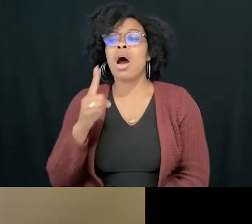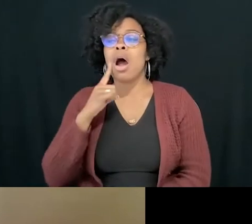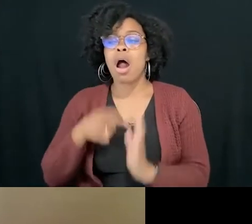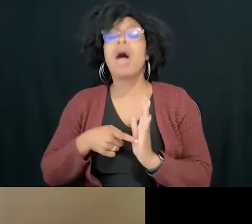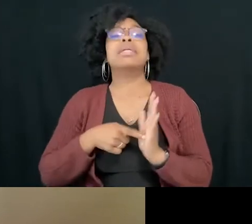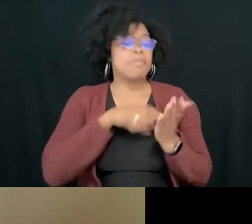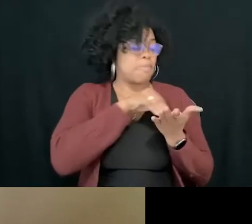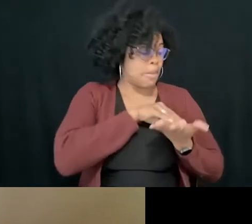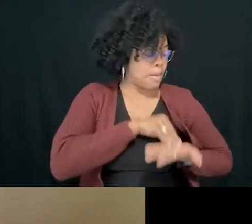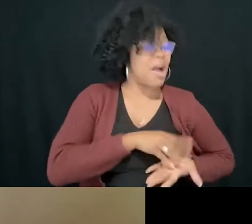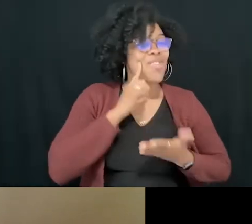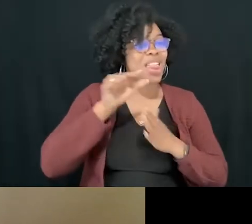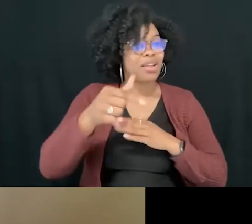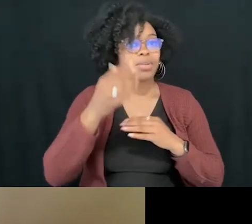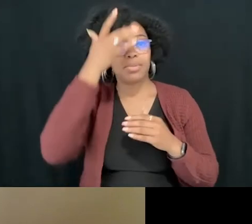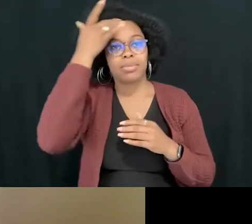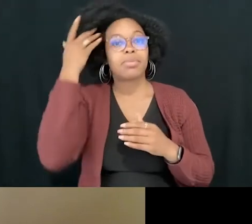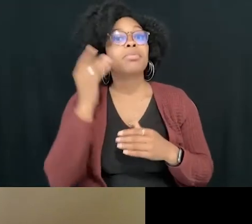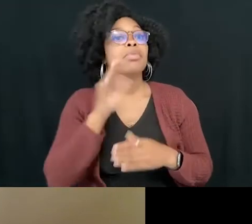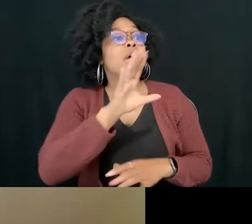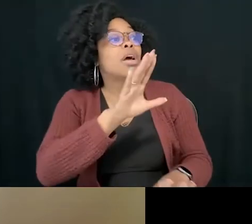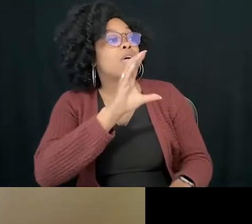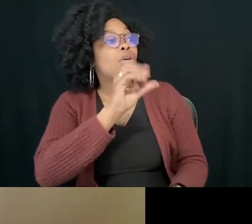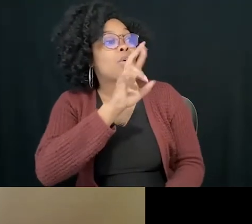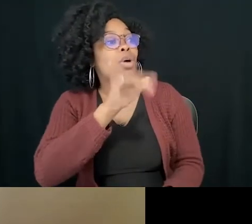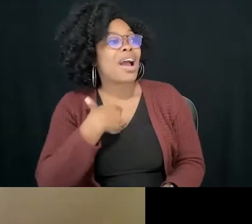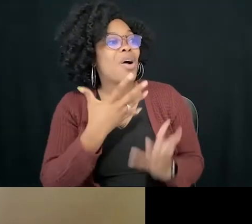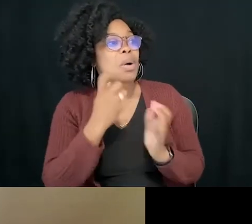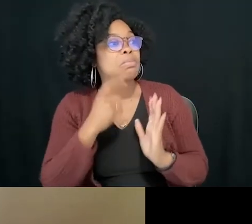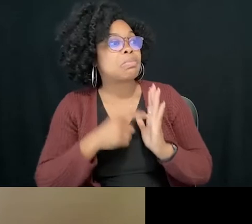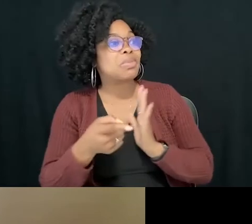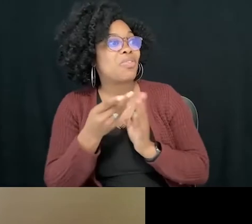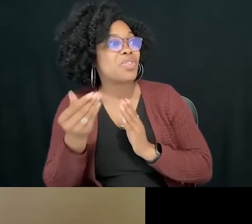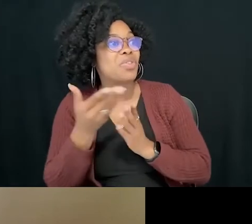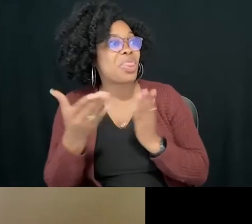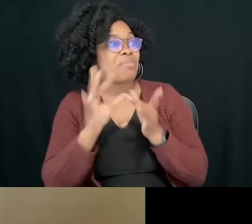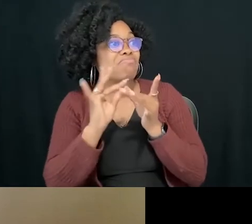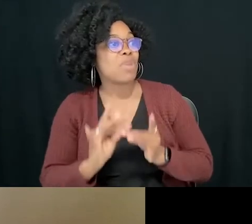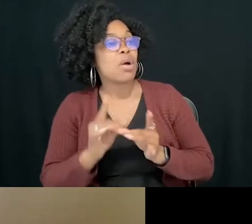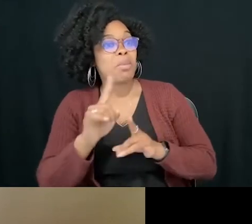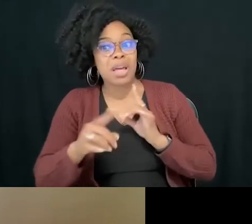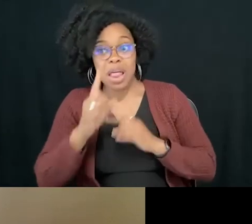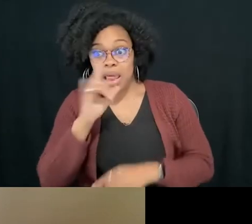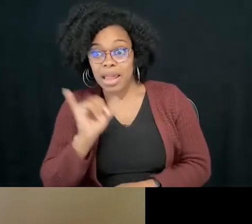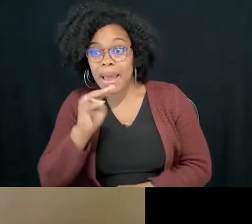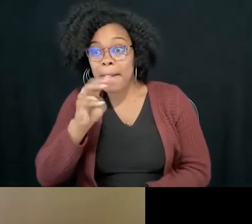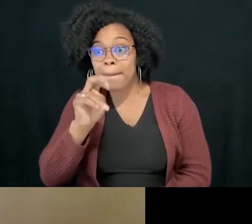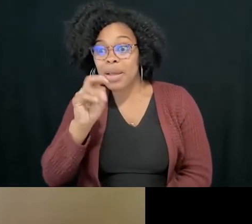Okay, Corey, I want to acknowledge some things that are coming in the chat. It looks like menopause is definitely one of the next books